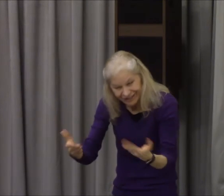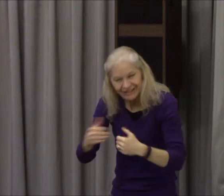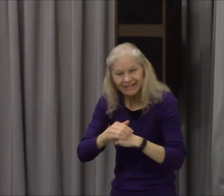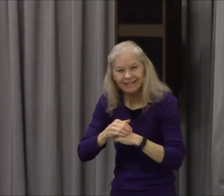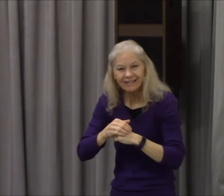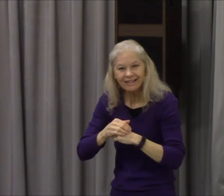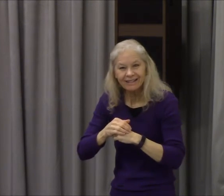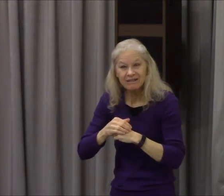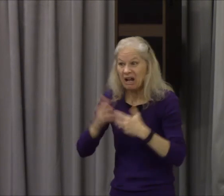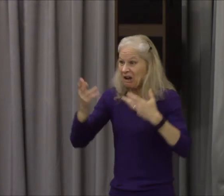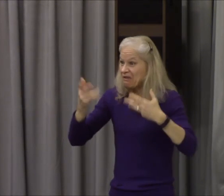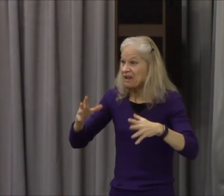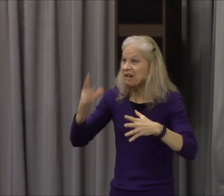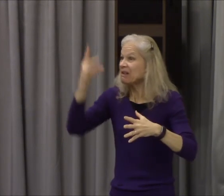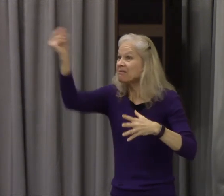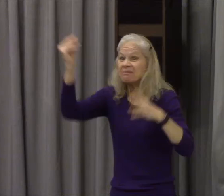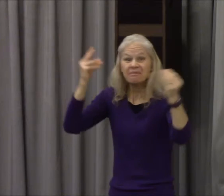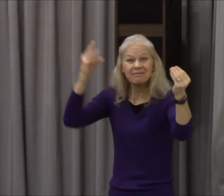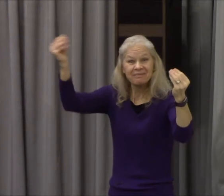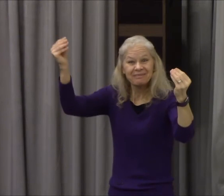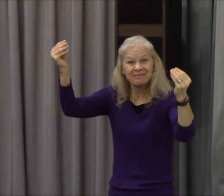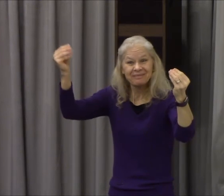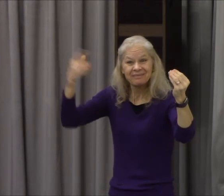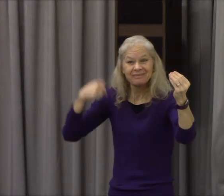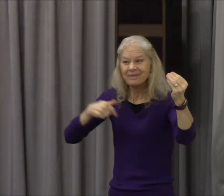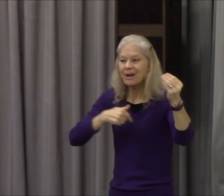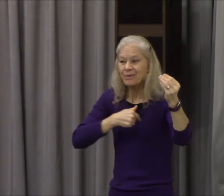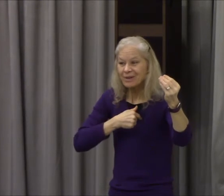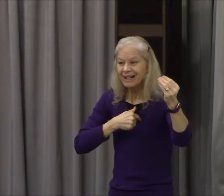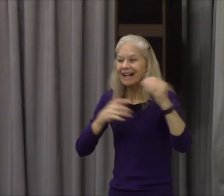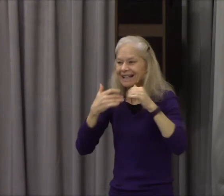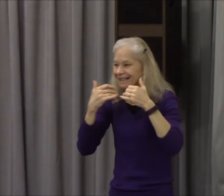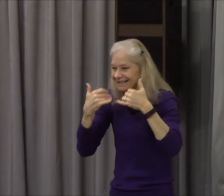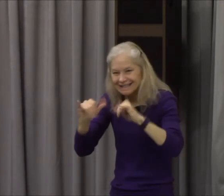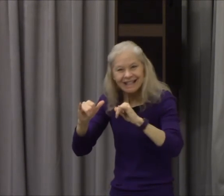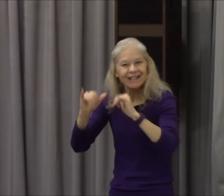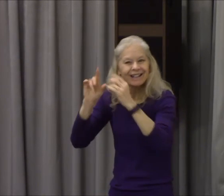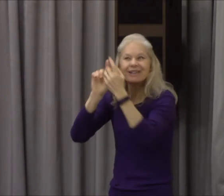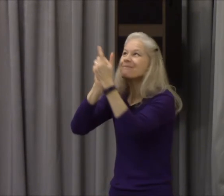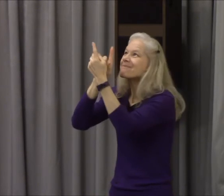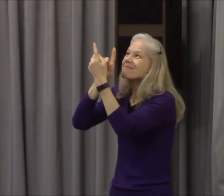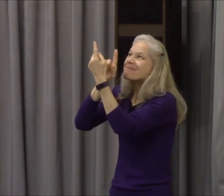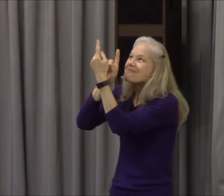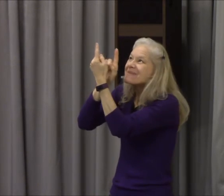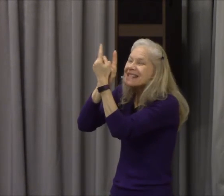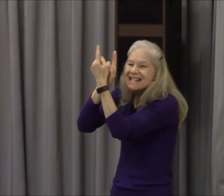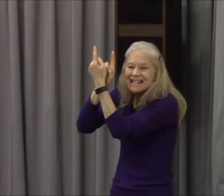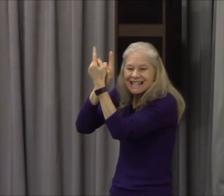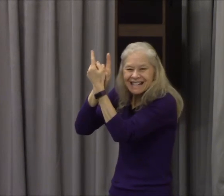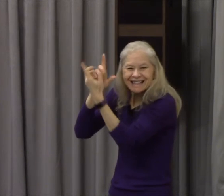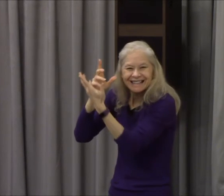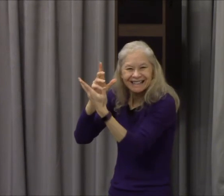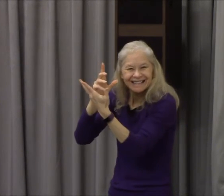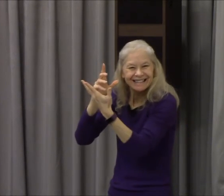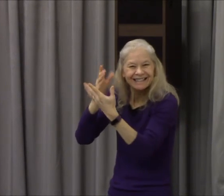and I hear this teach God speaks to me from his word thank him for what he's done in our hearts